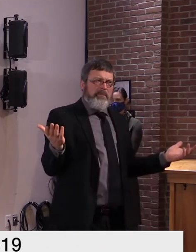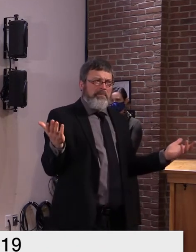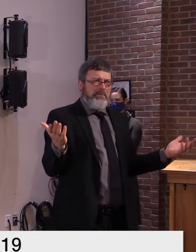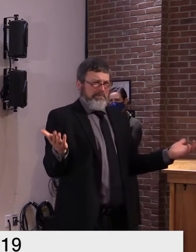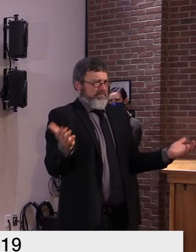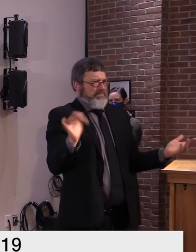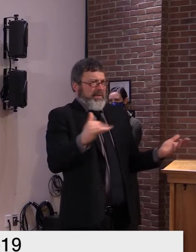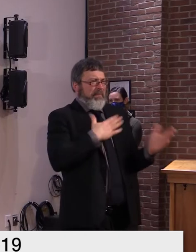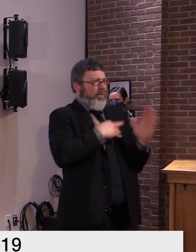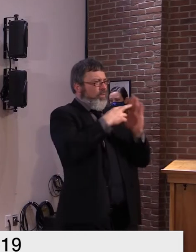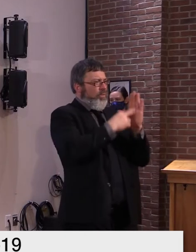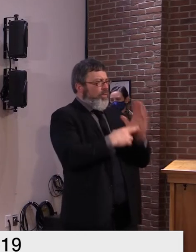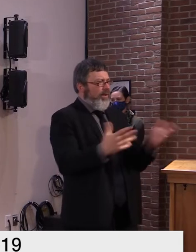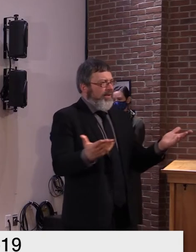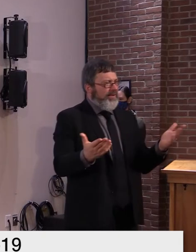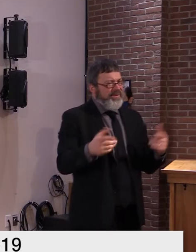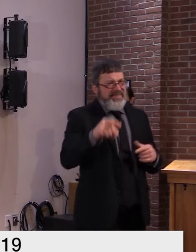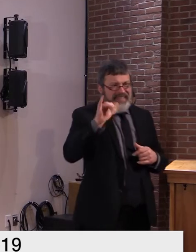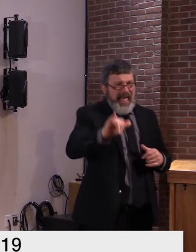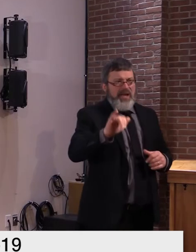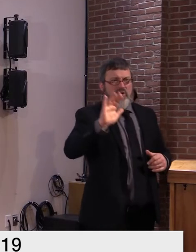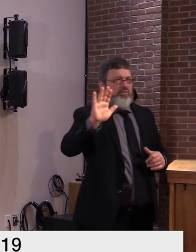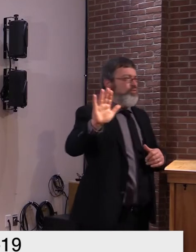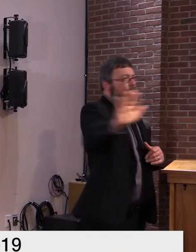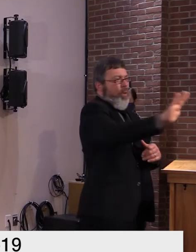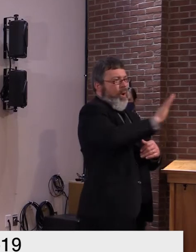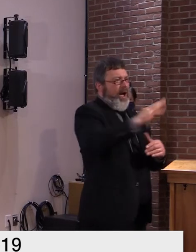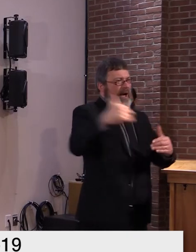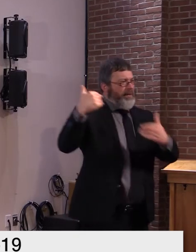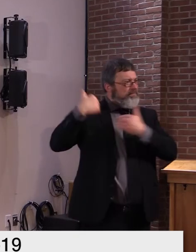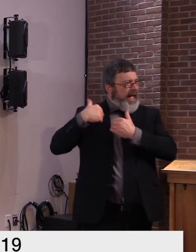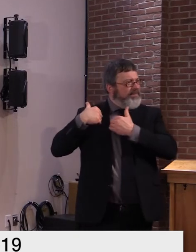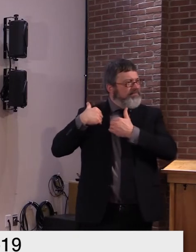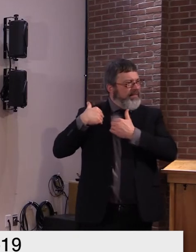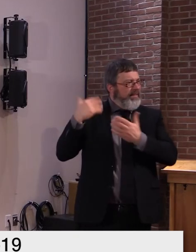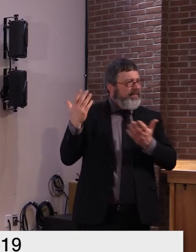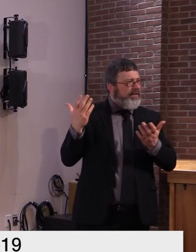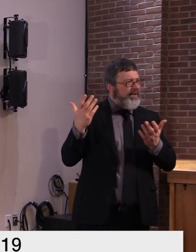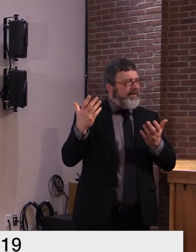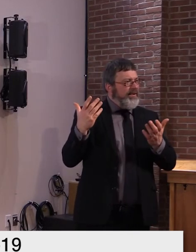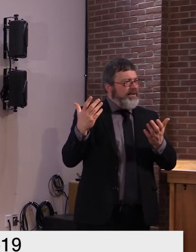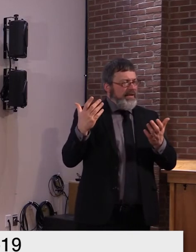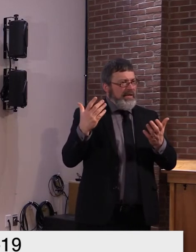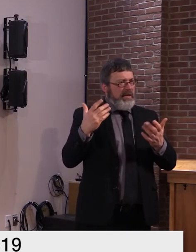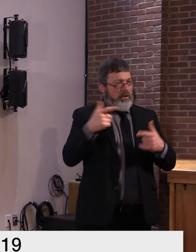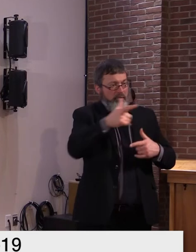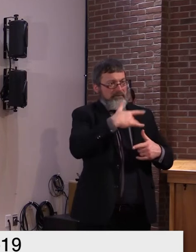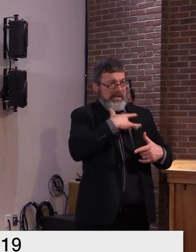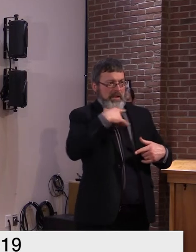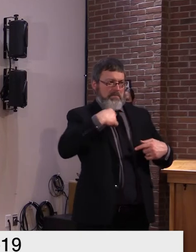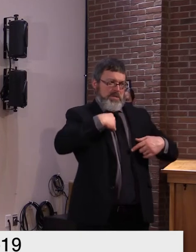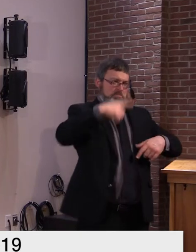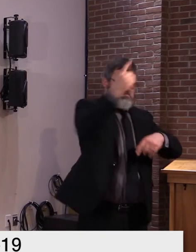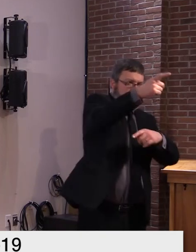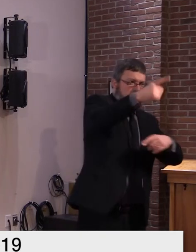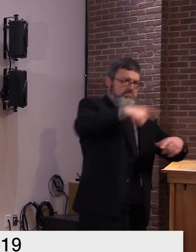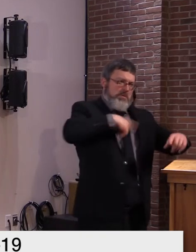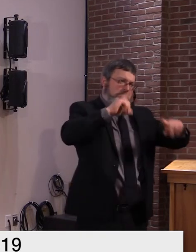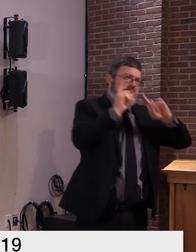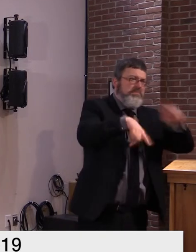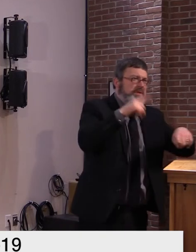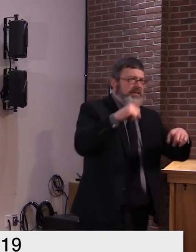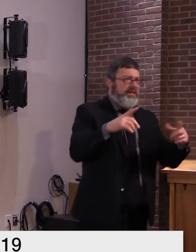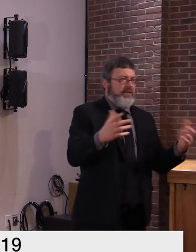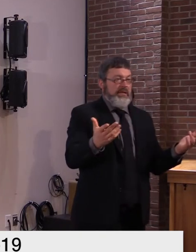hands. You don't need public officials to tell you what to do or what not to do in that regard. But, you it's just,